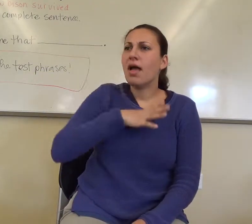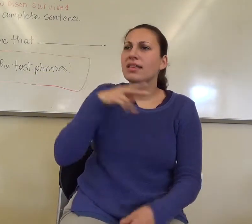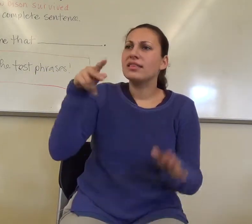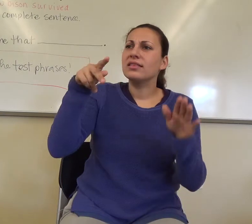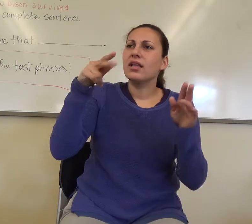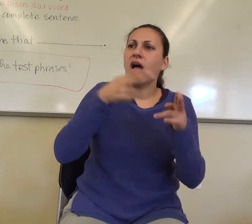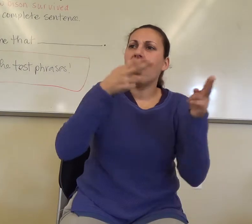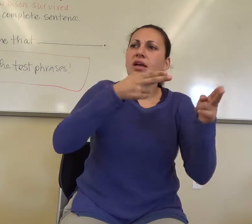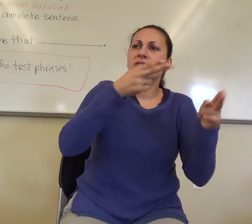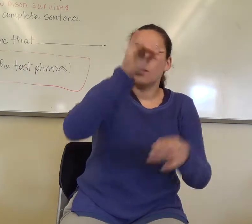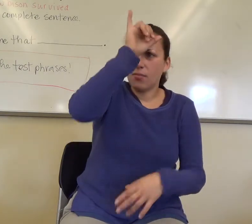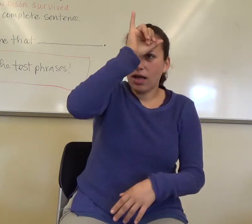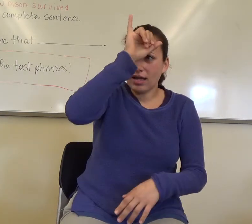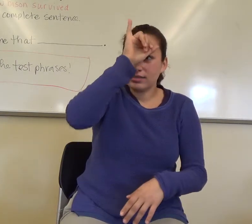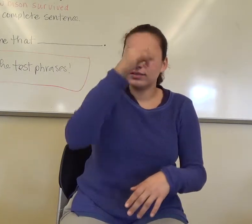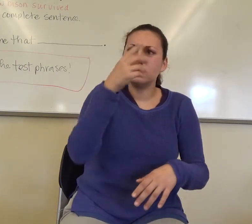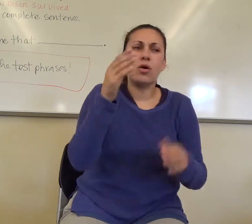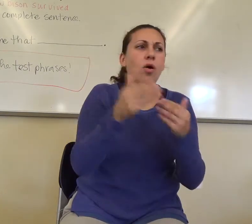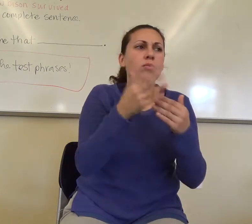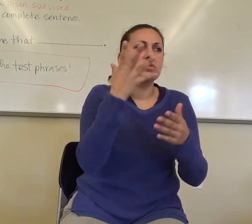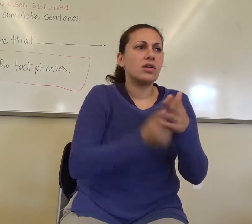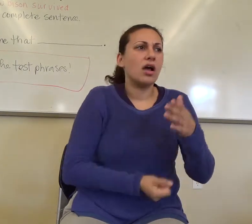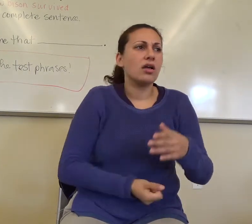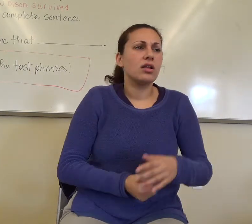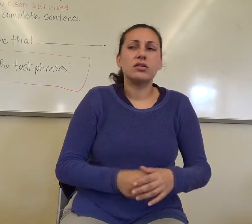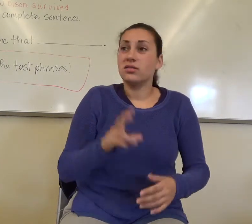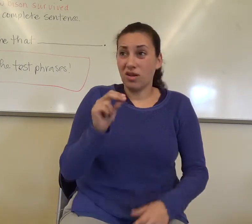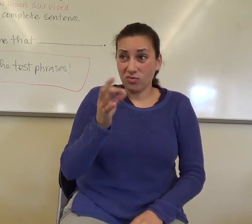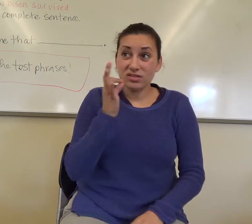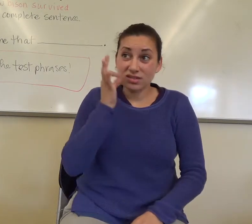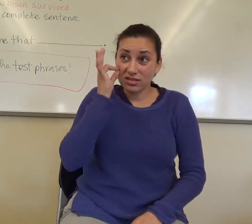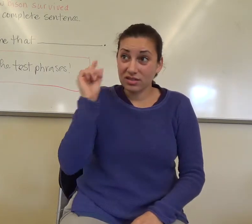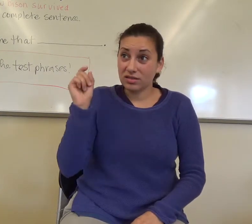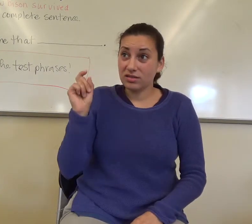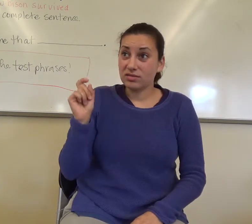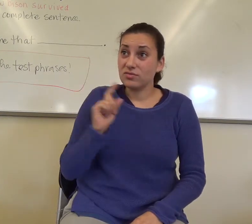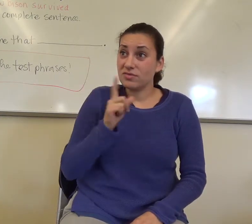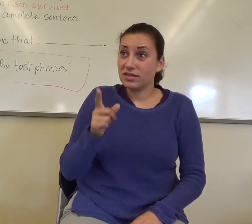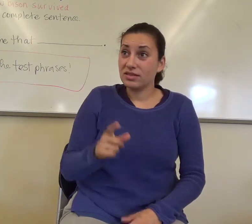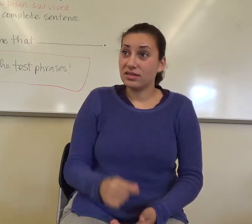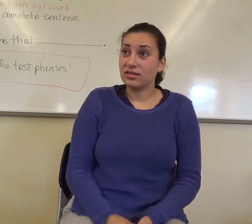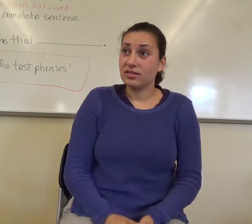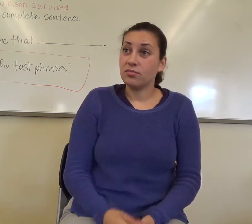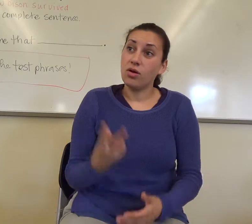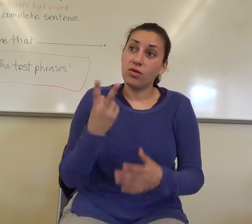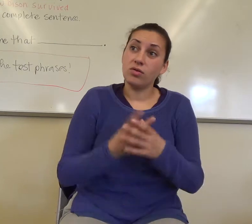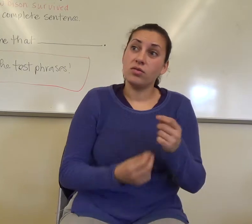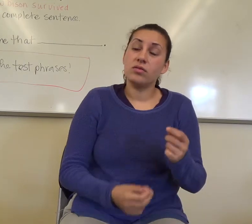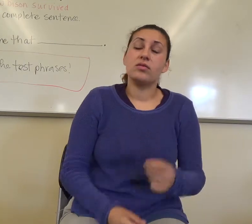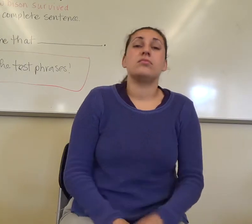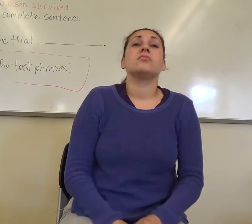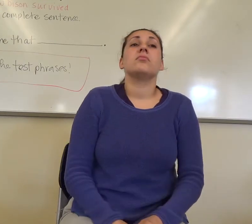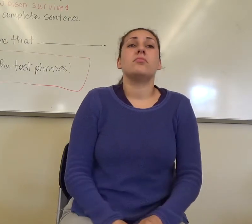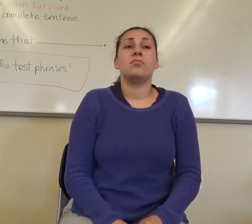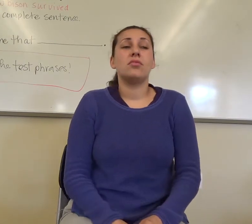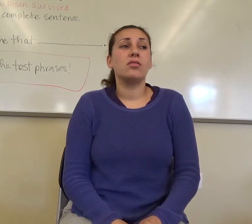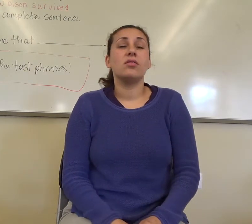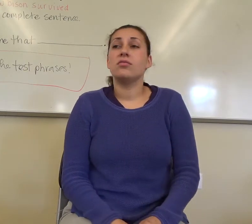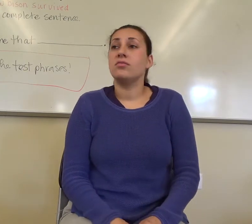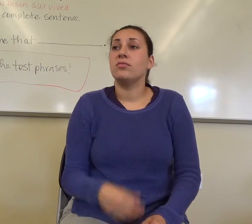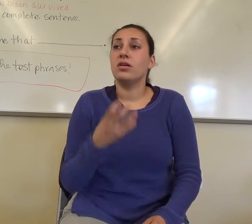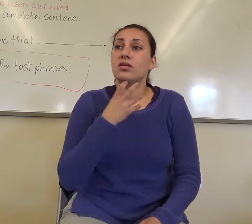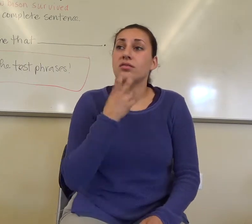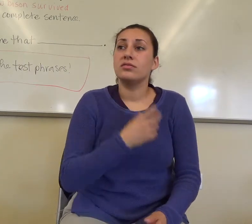So, yes. So, laziness and a few who are determined. That's good. That's a connection to the laziness.